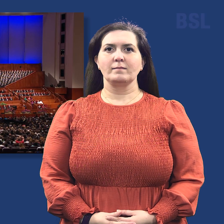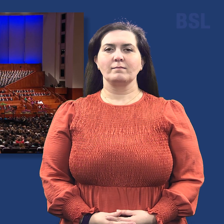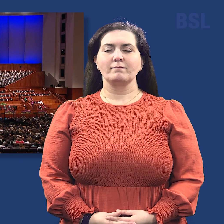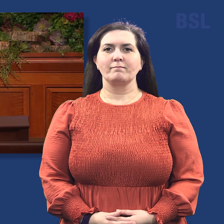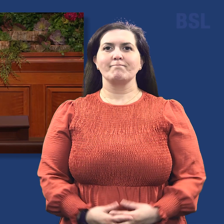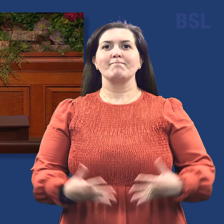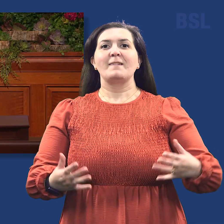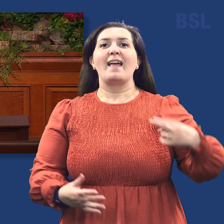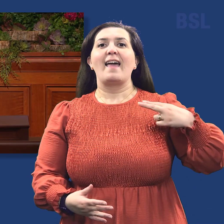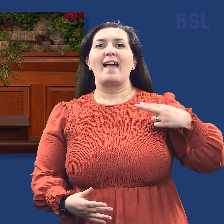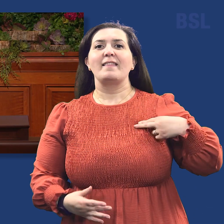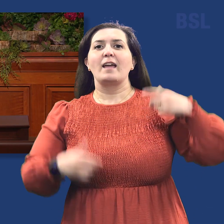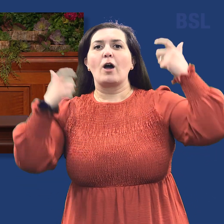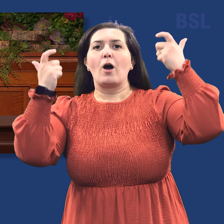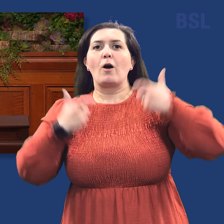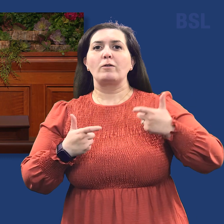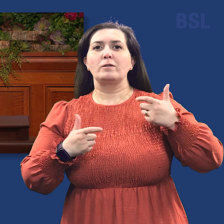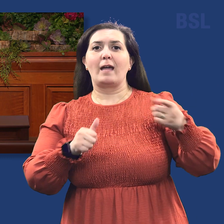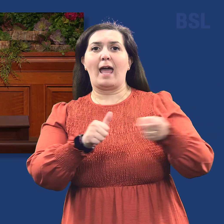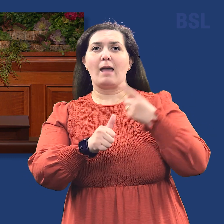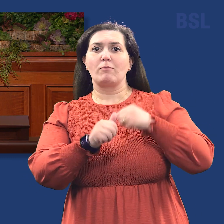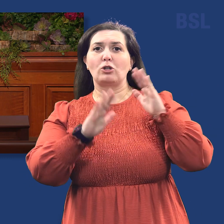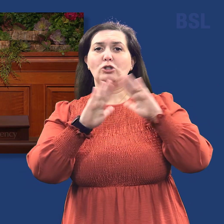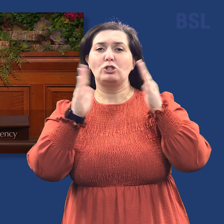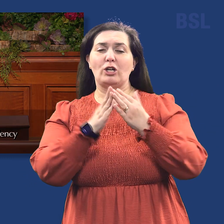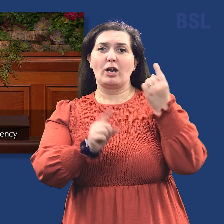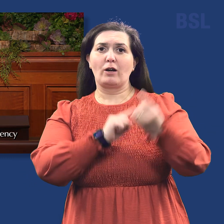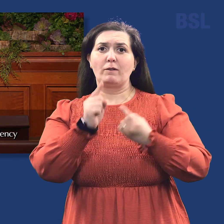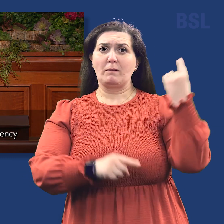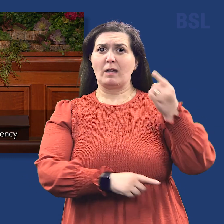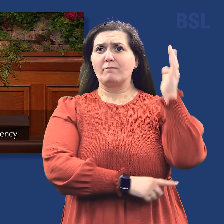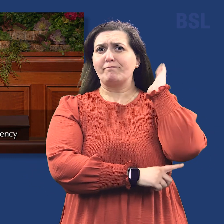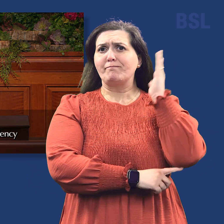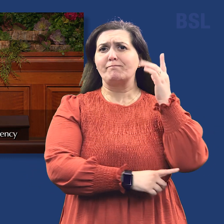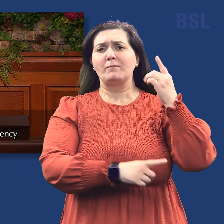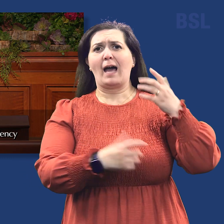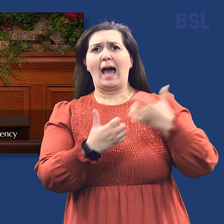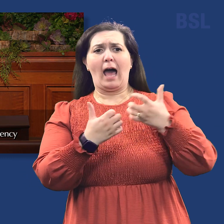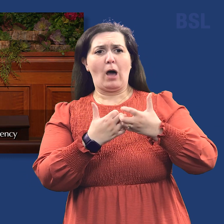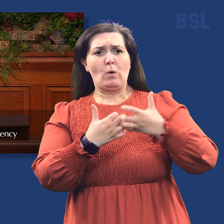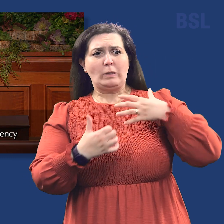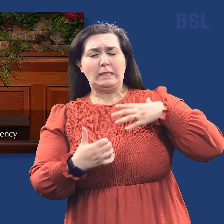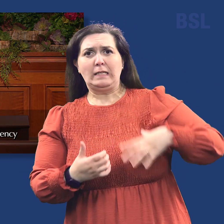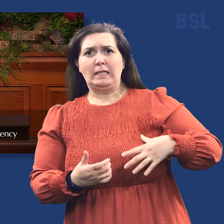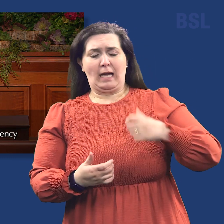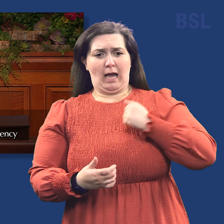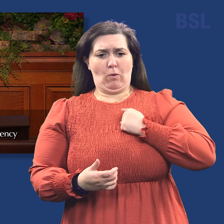Elder Dallin H. Oaks in April General Conference spoke of the need to reform our personal lives.